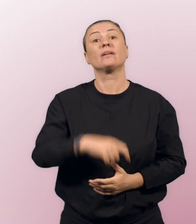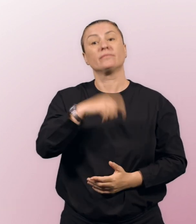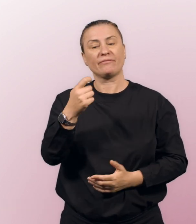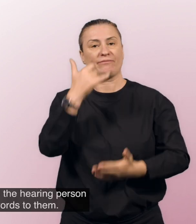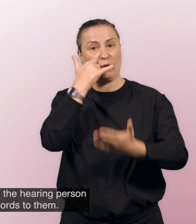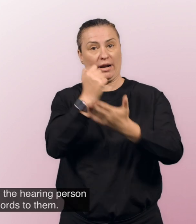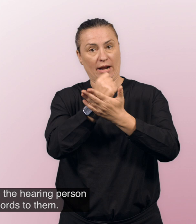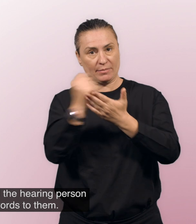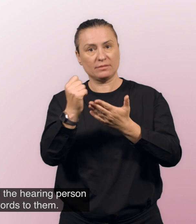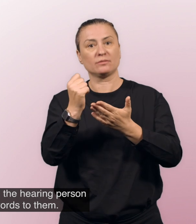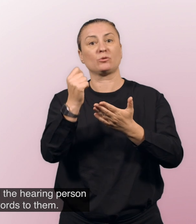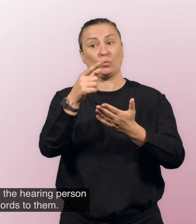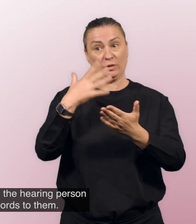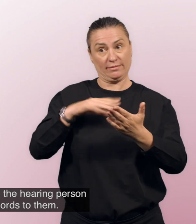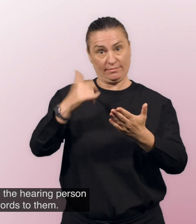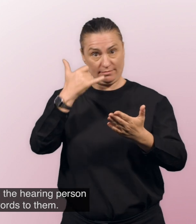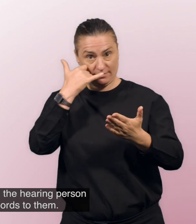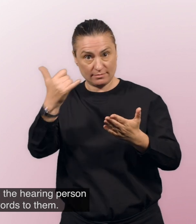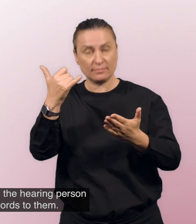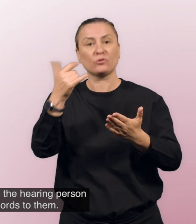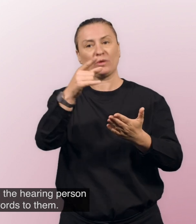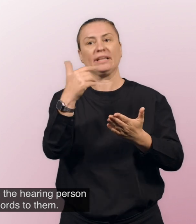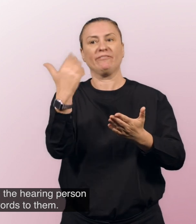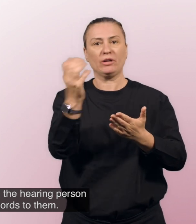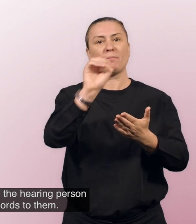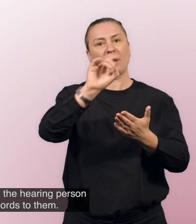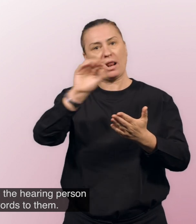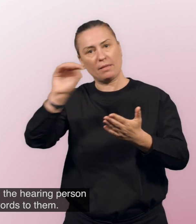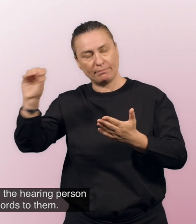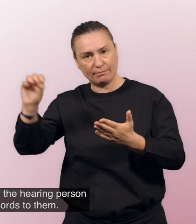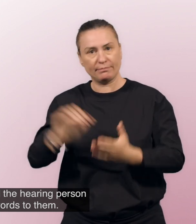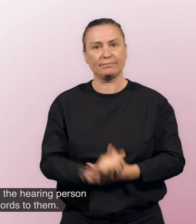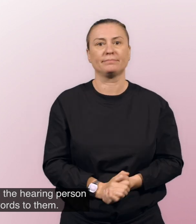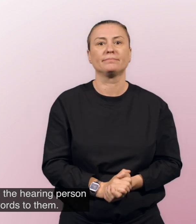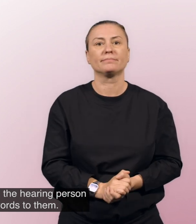The Relay Officer will call the hearing person and speak your words to them.